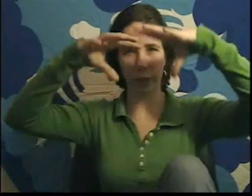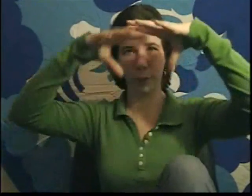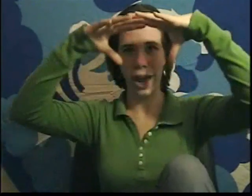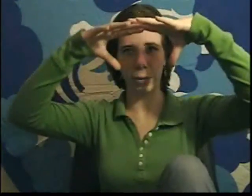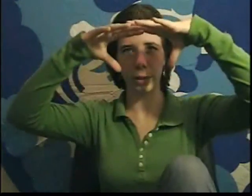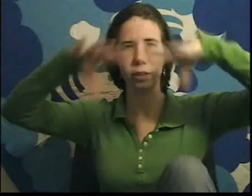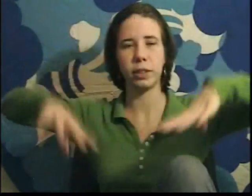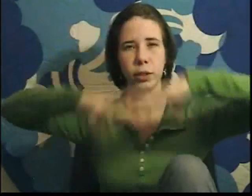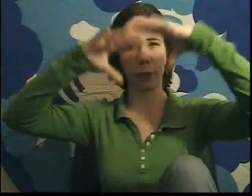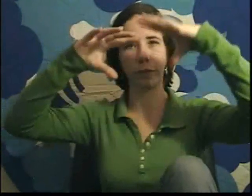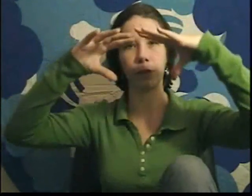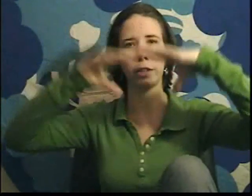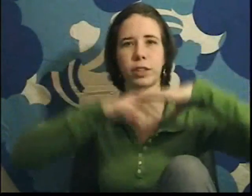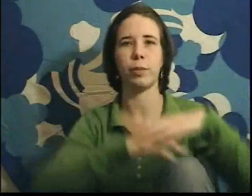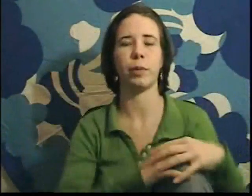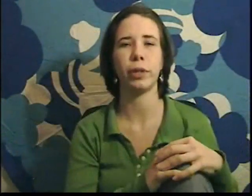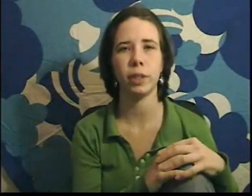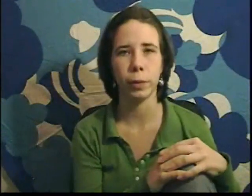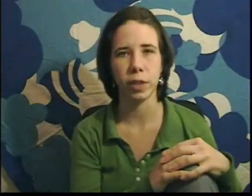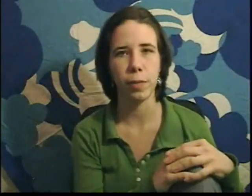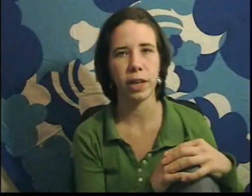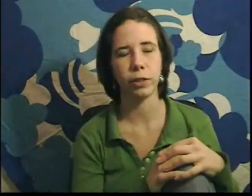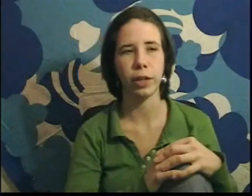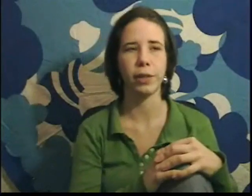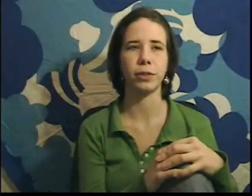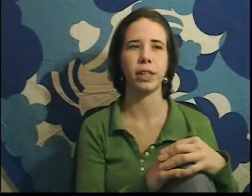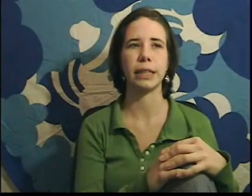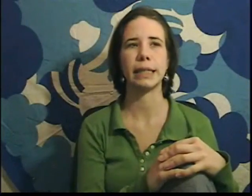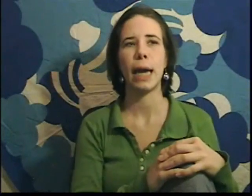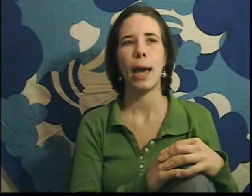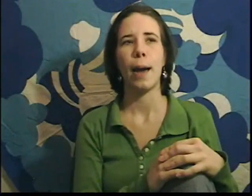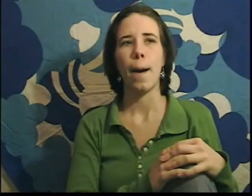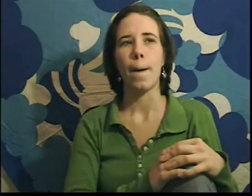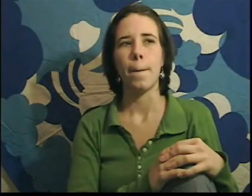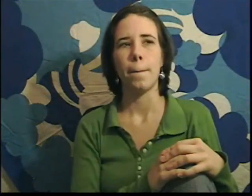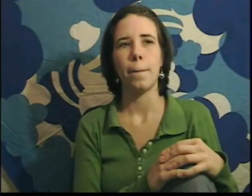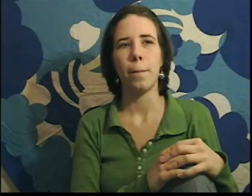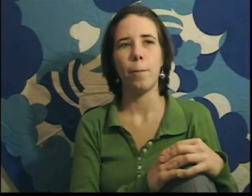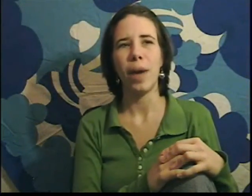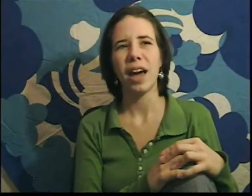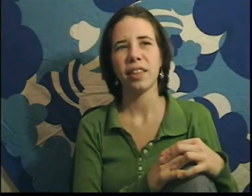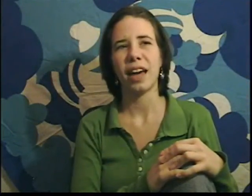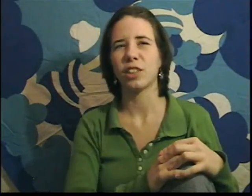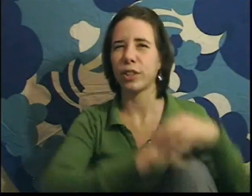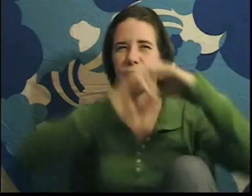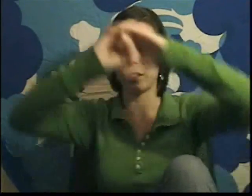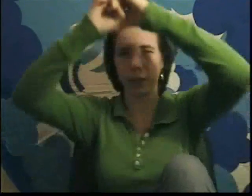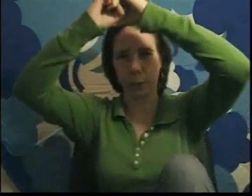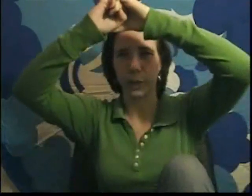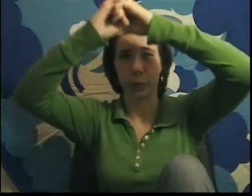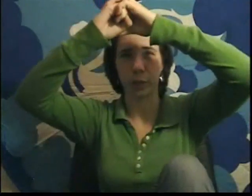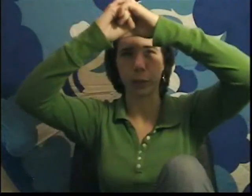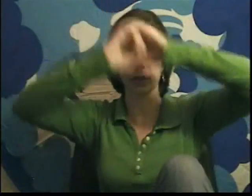works backwards to infer some of the principles, and light and light those things. Math actually starts with the principles,